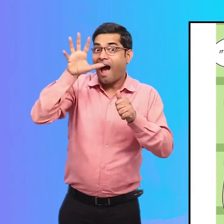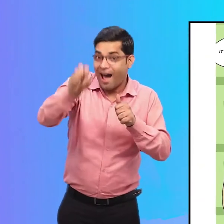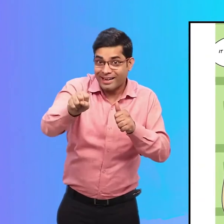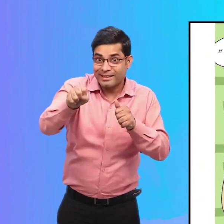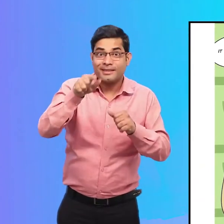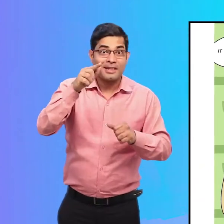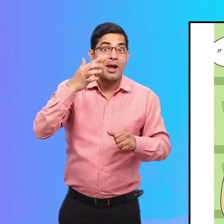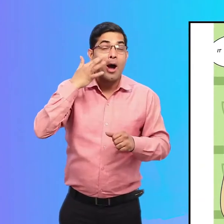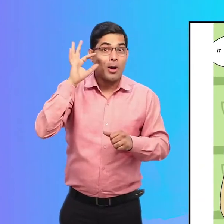accessibility!